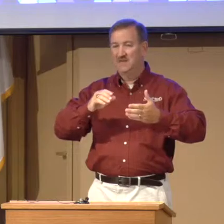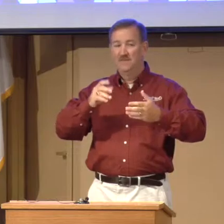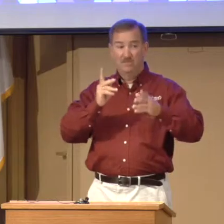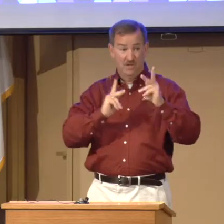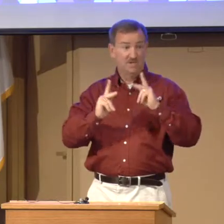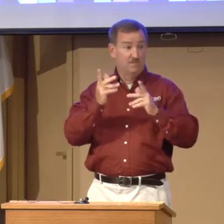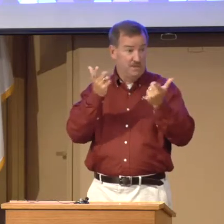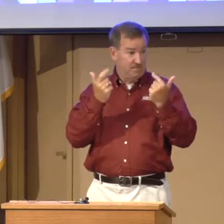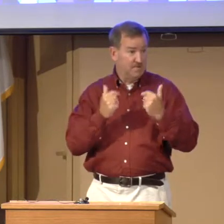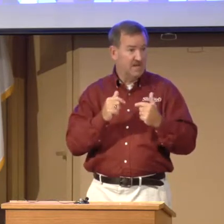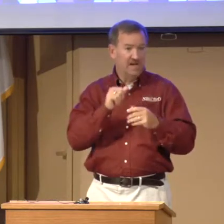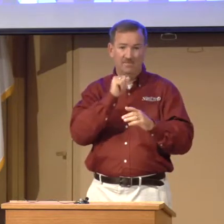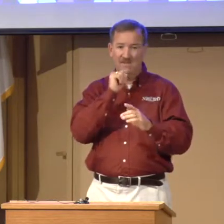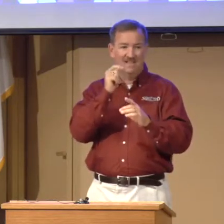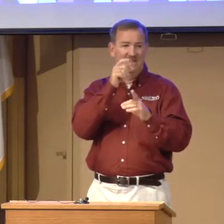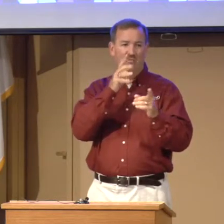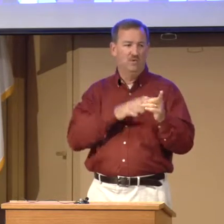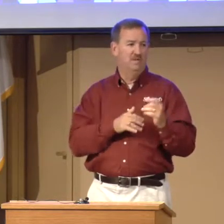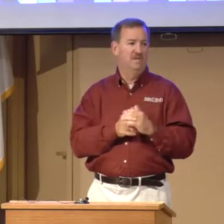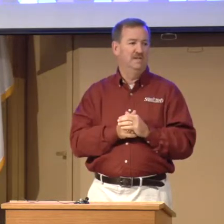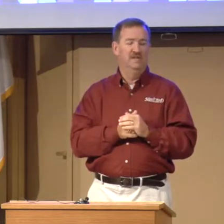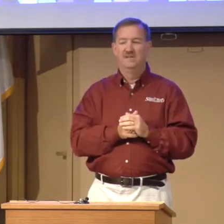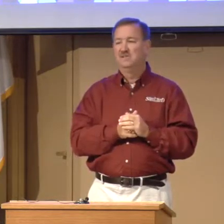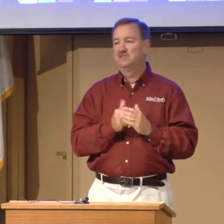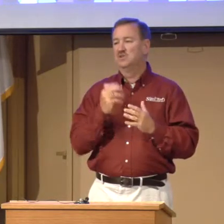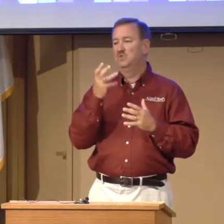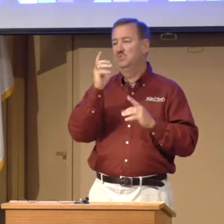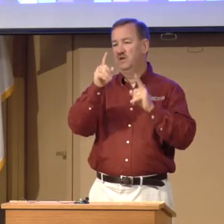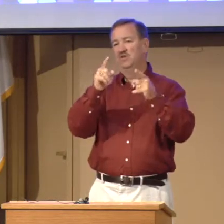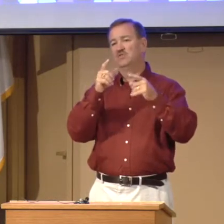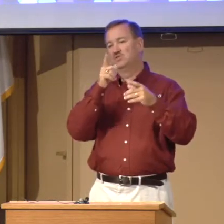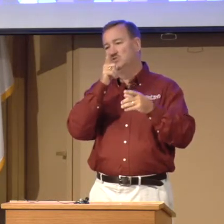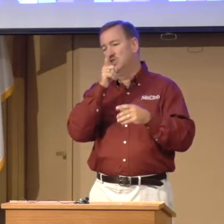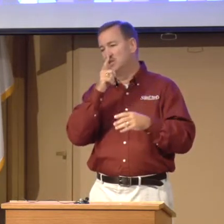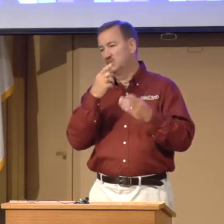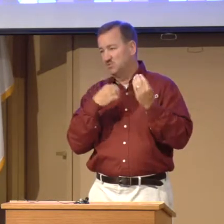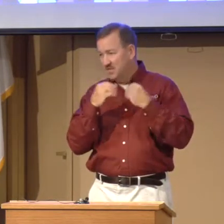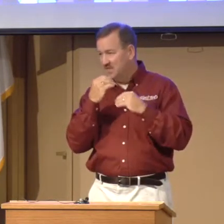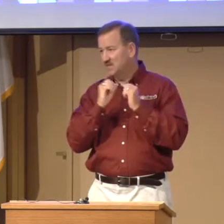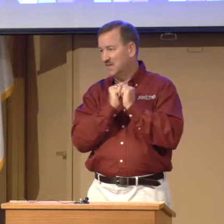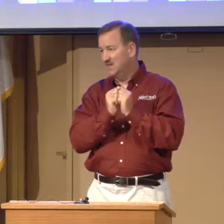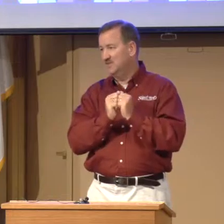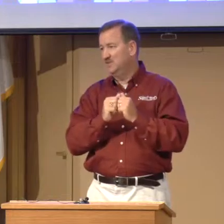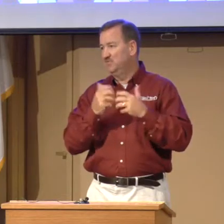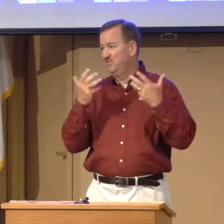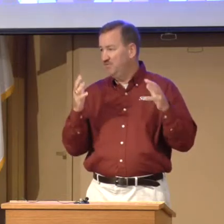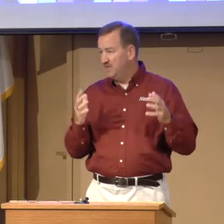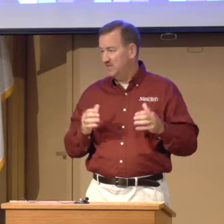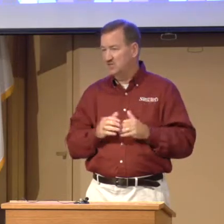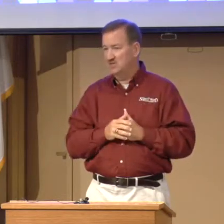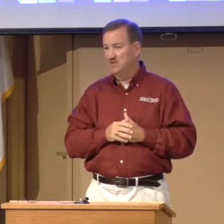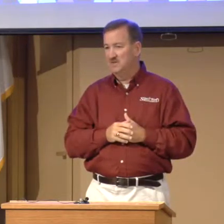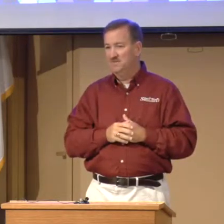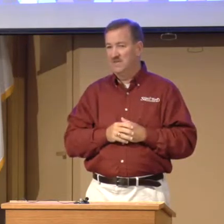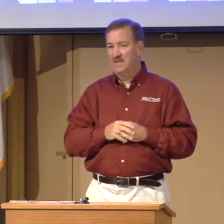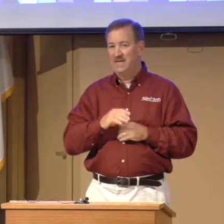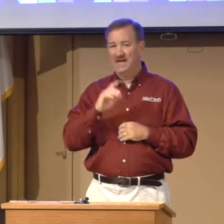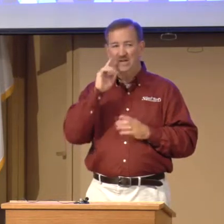some people had come, but not that woman. And so we went over to lunch, and we ate together, and we finished. And I